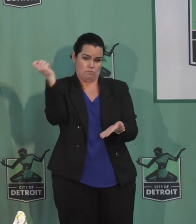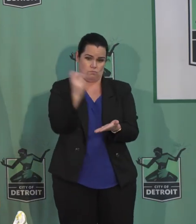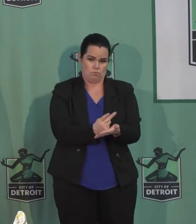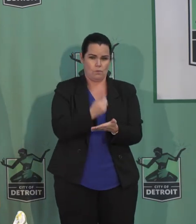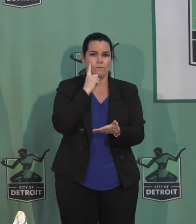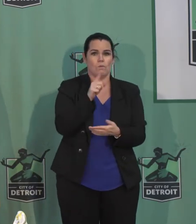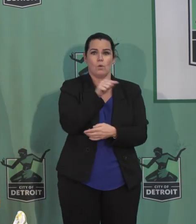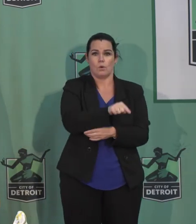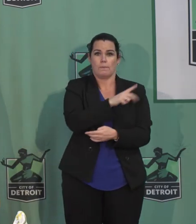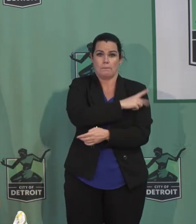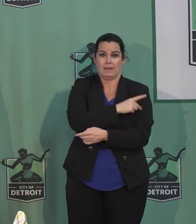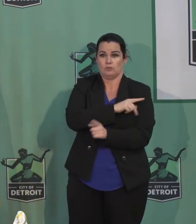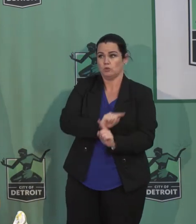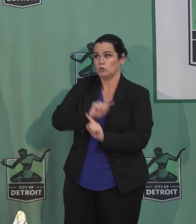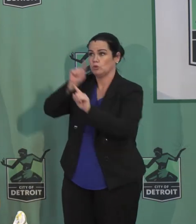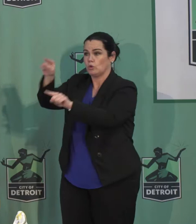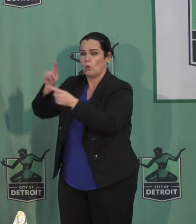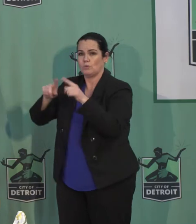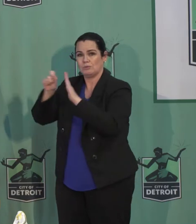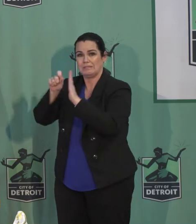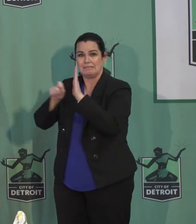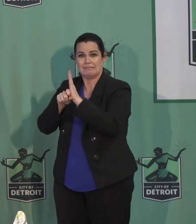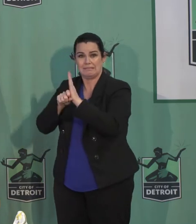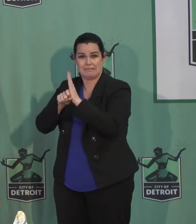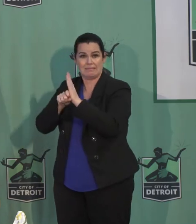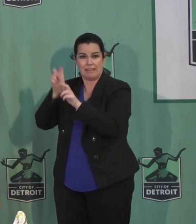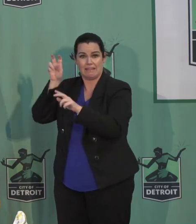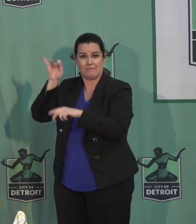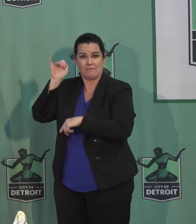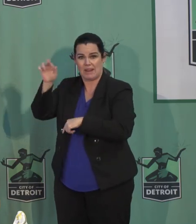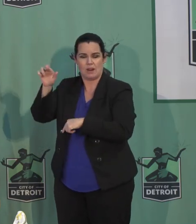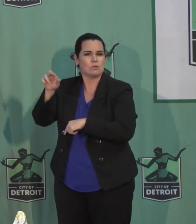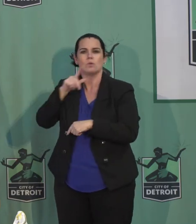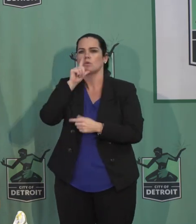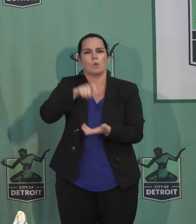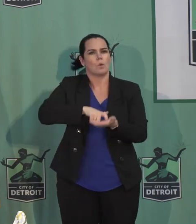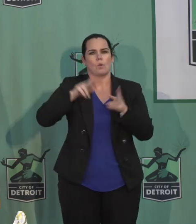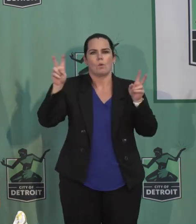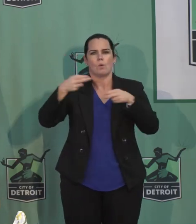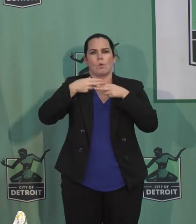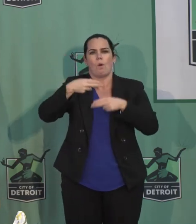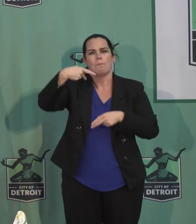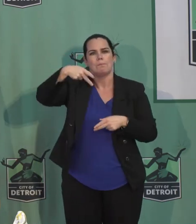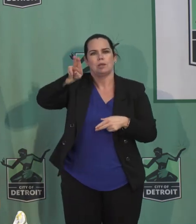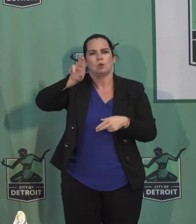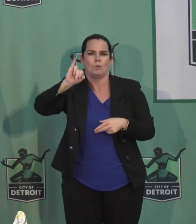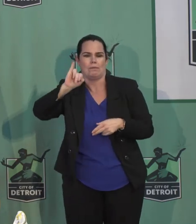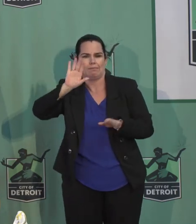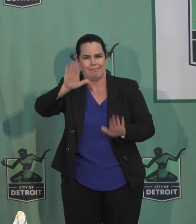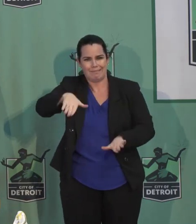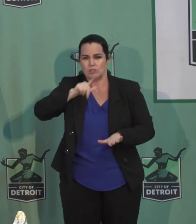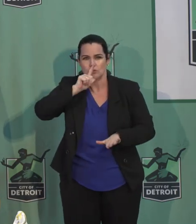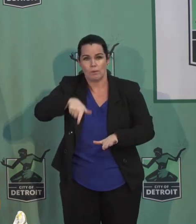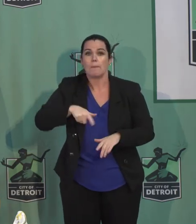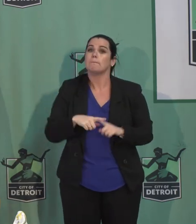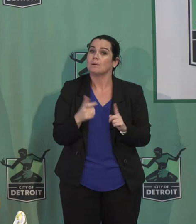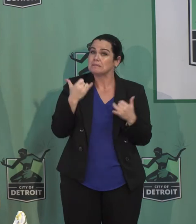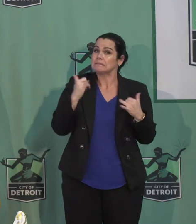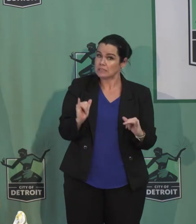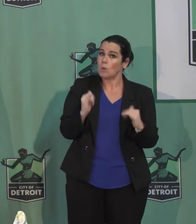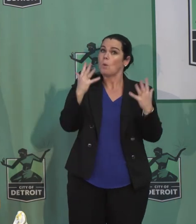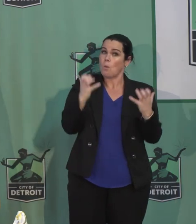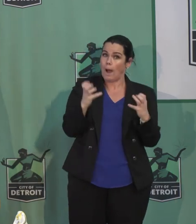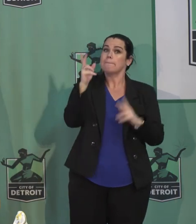fairgrounds you no longer have to go through the PUI process. Now we still only want prescriptions